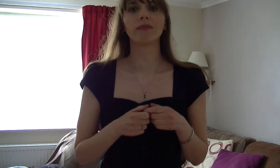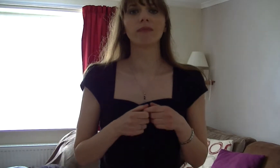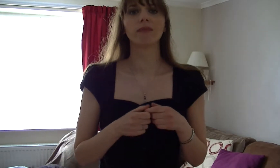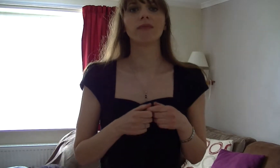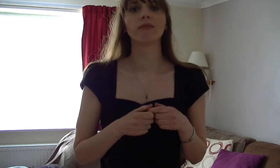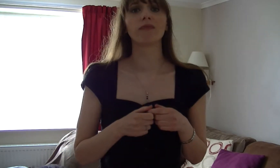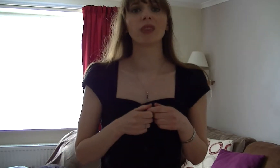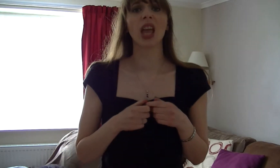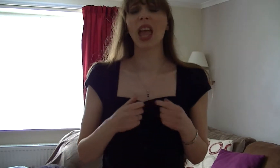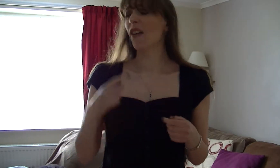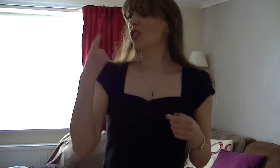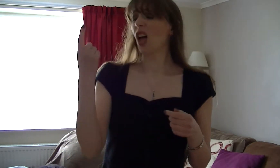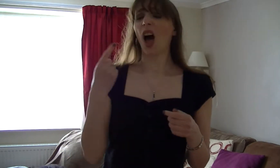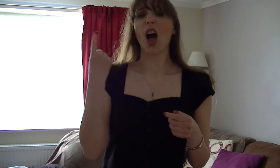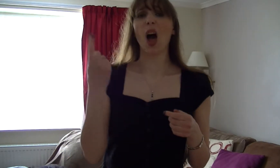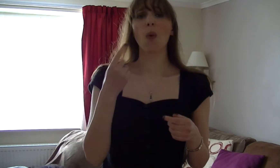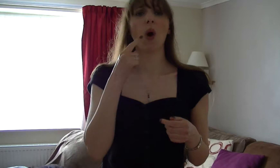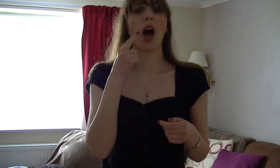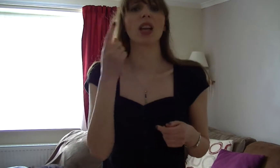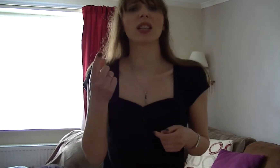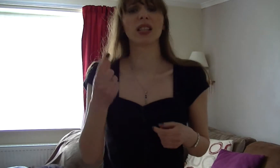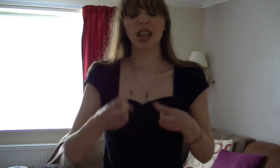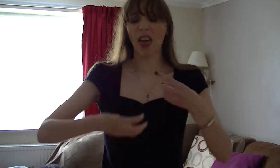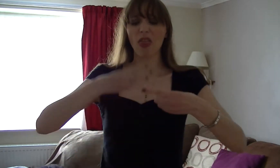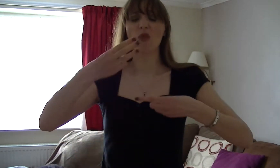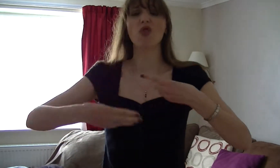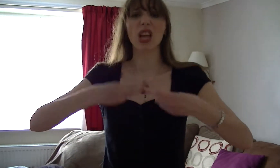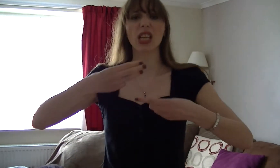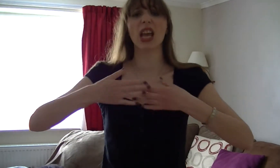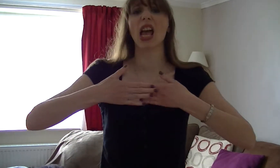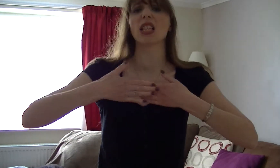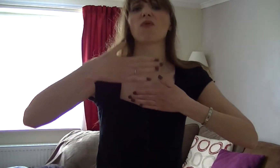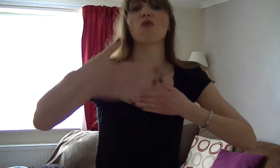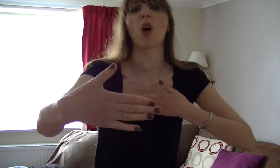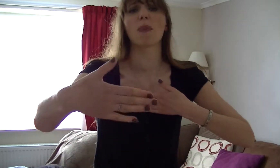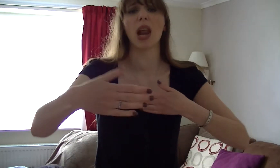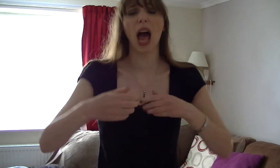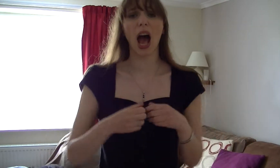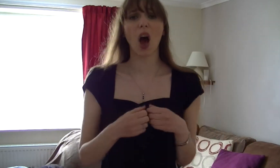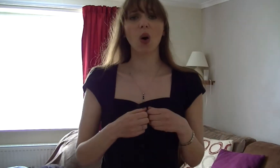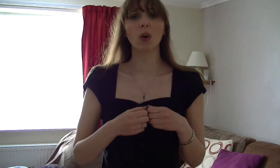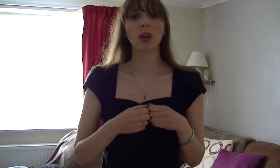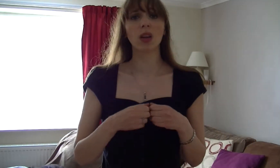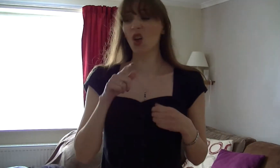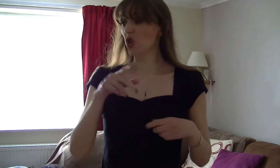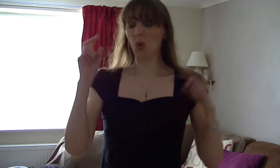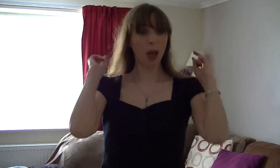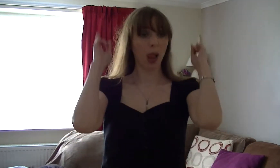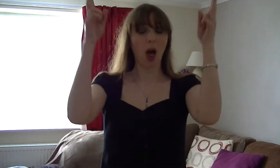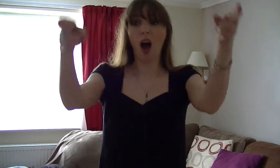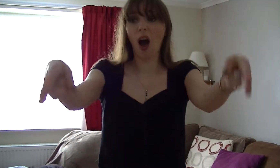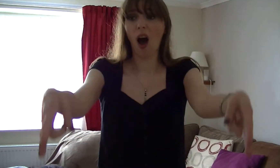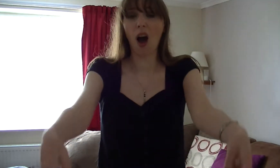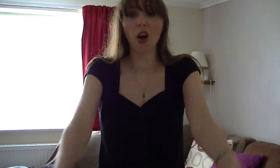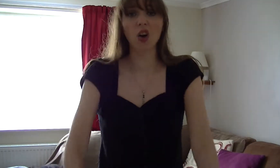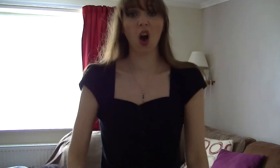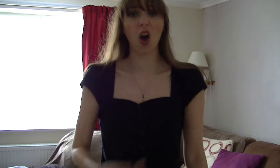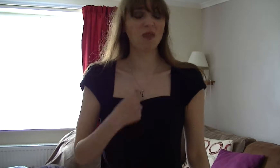If someone said three years from now You'd be long gone